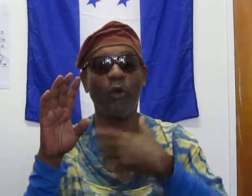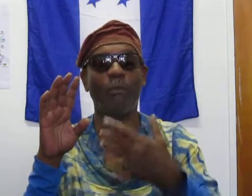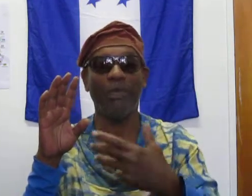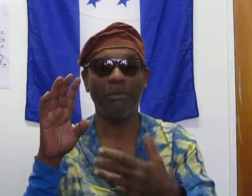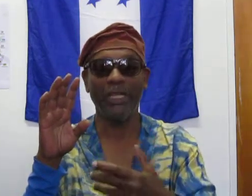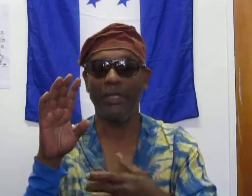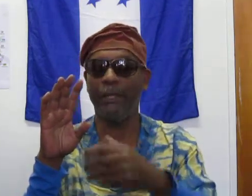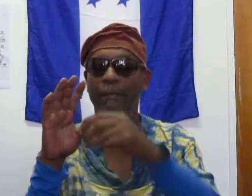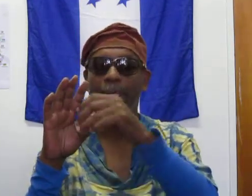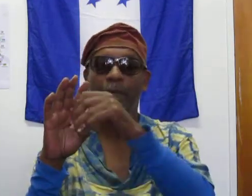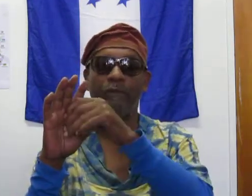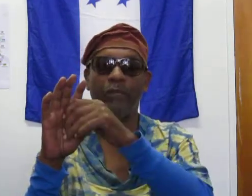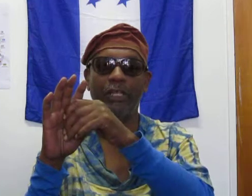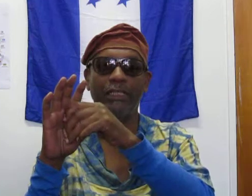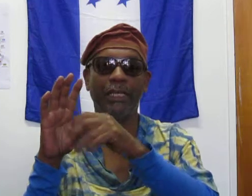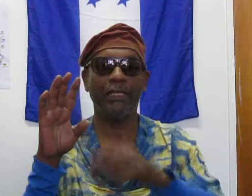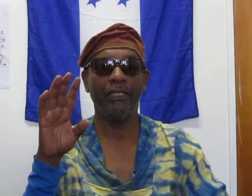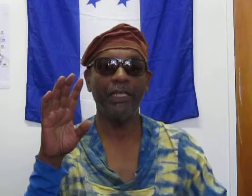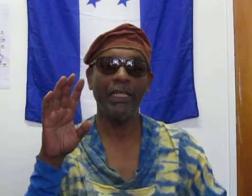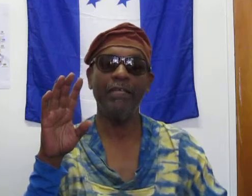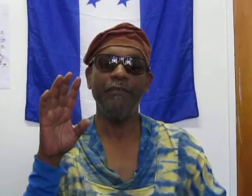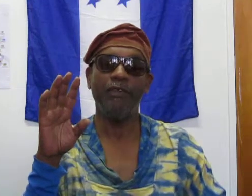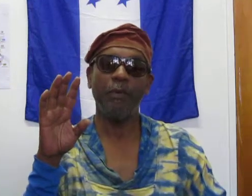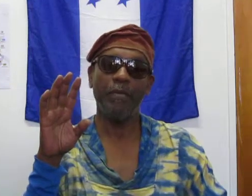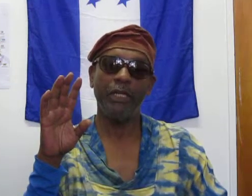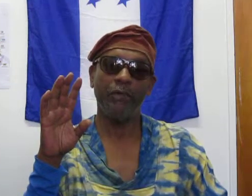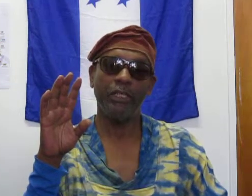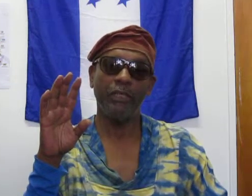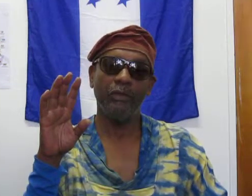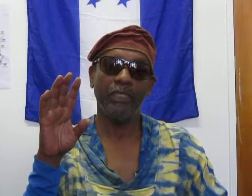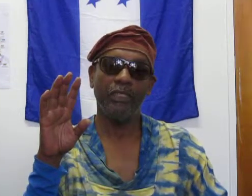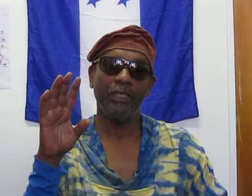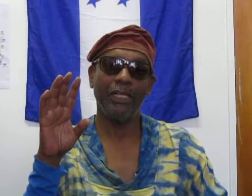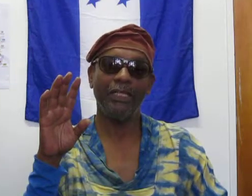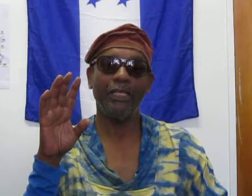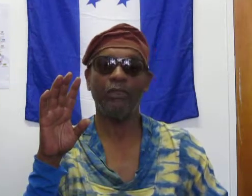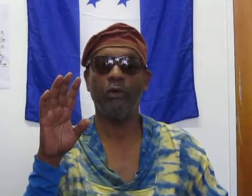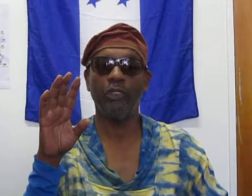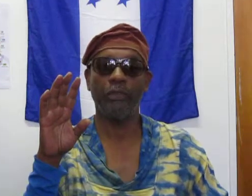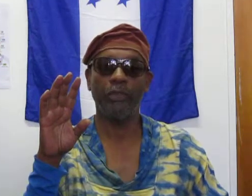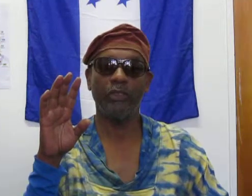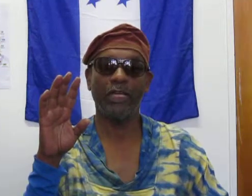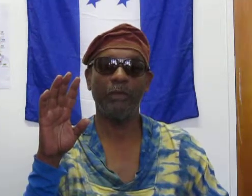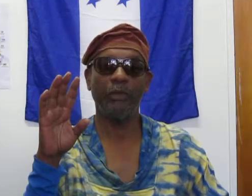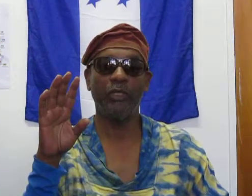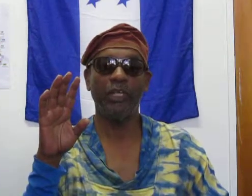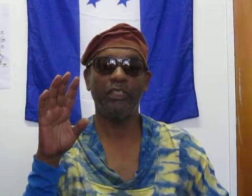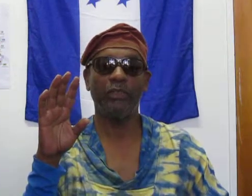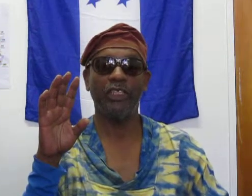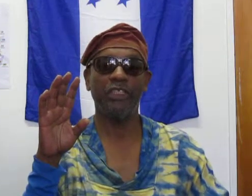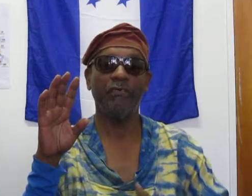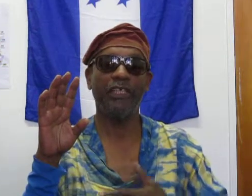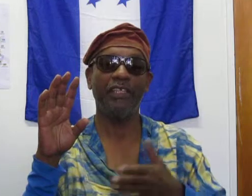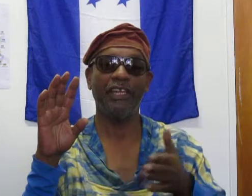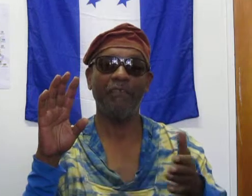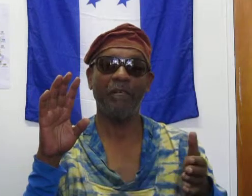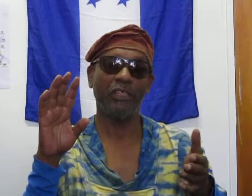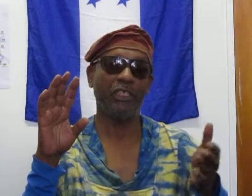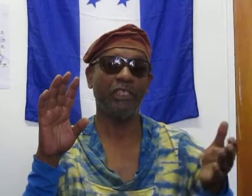corporate media. Now, for things like, even the corporate media would include these late night talk shows because a lot of people started to shift and get their information. These